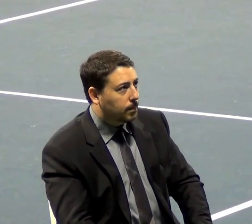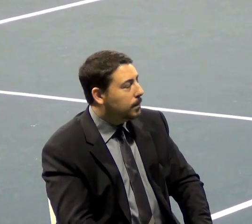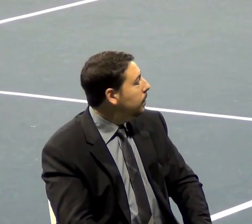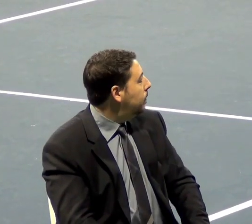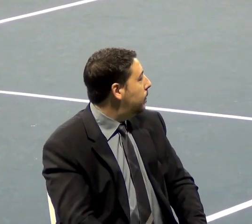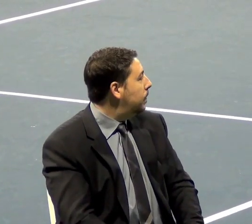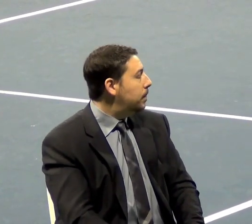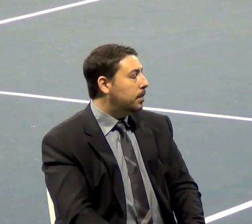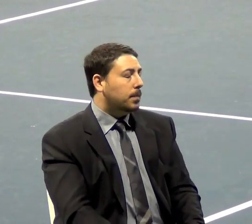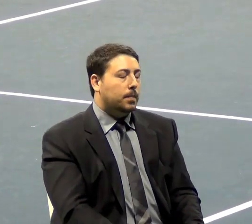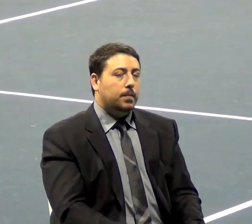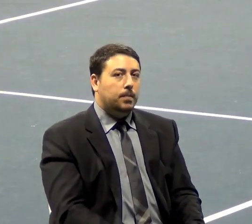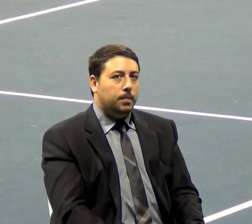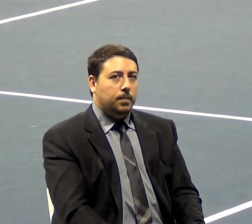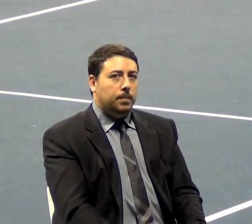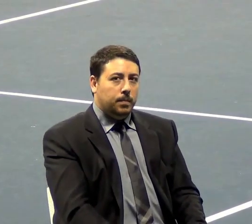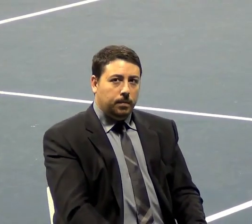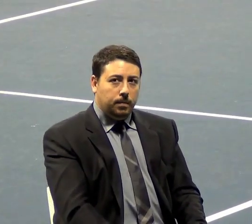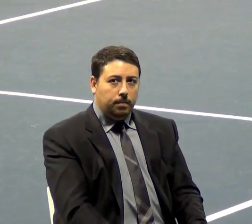Who ran off.